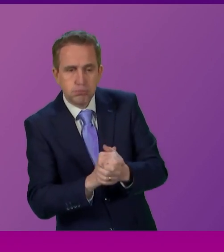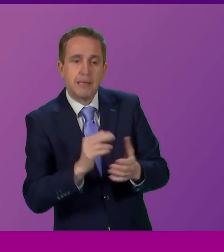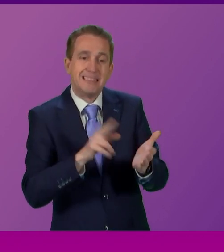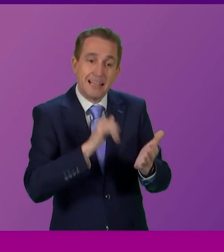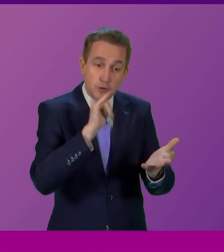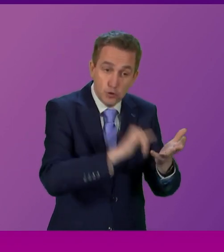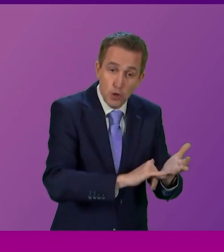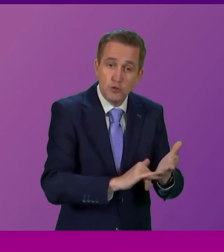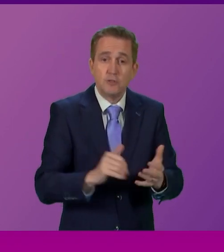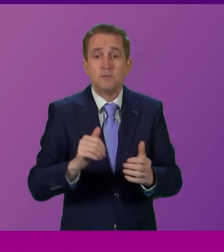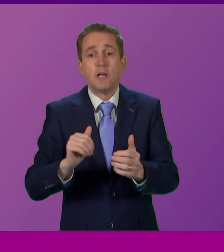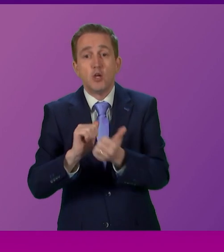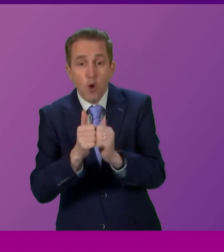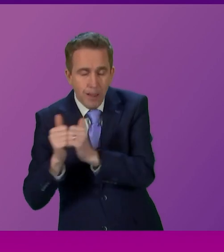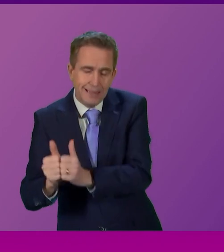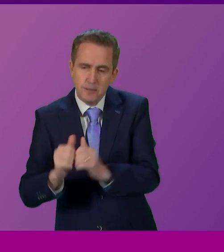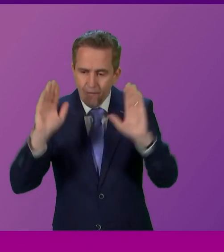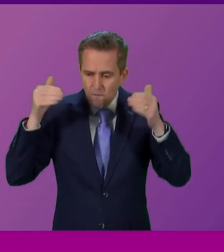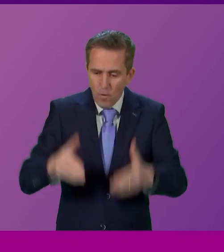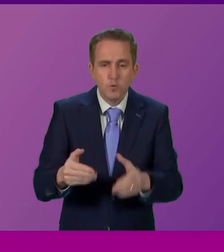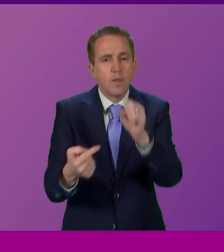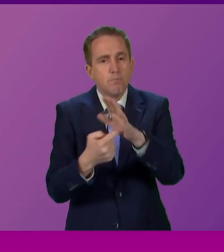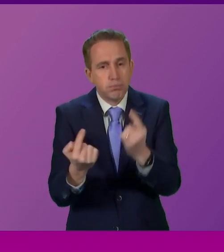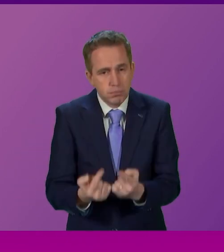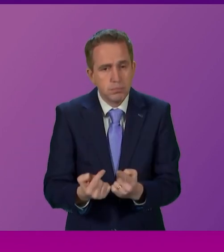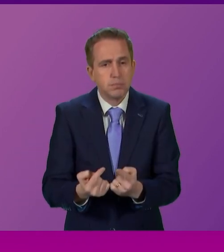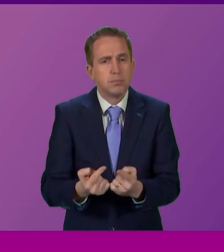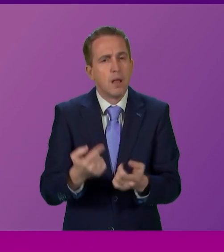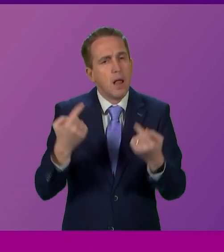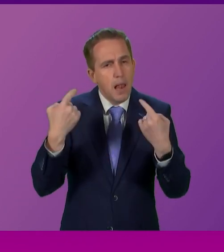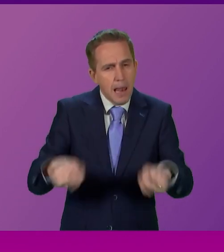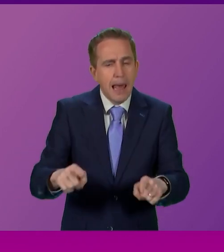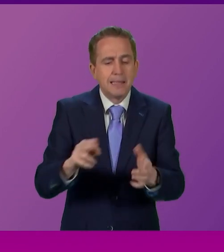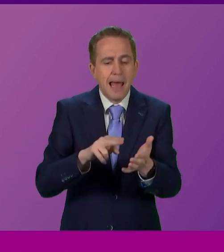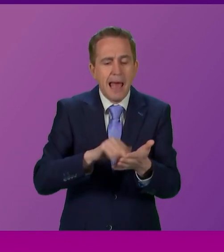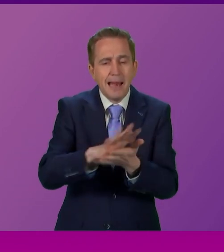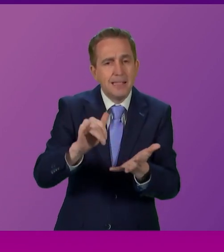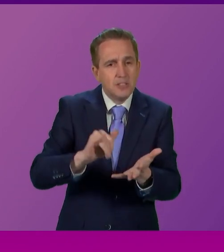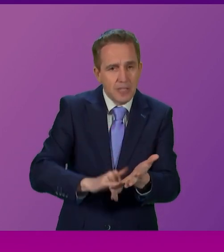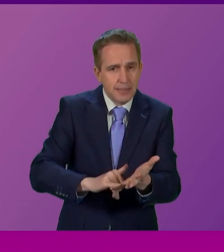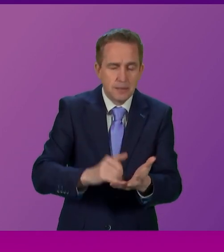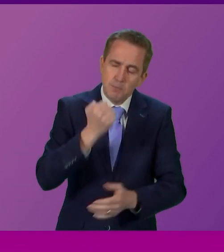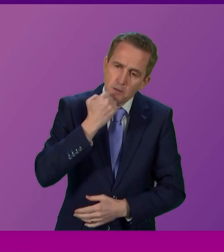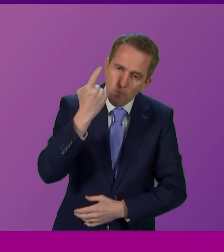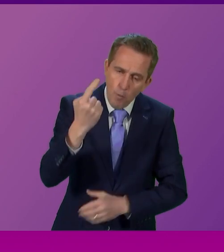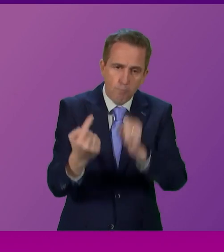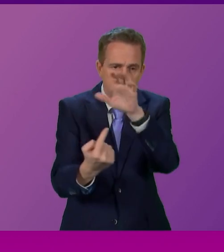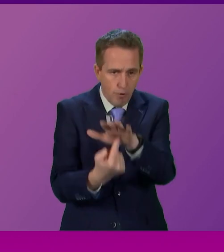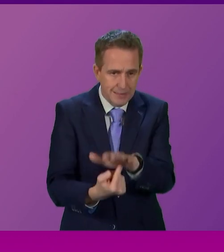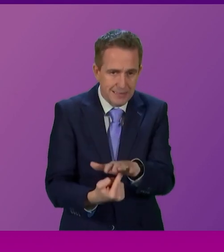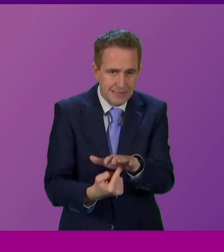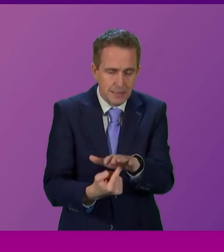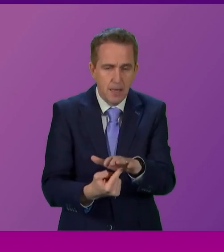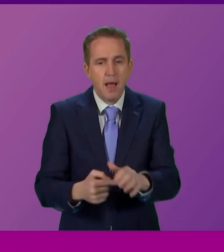to focus on what really matters. Make the crisis in our NHS the top priority, not another